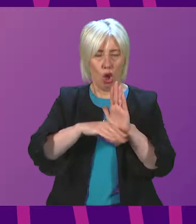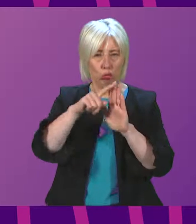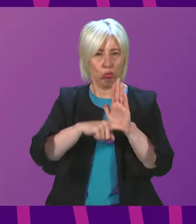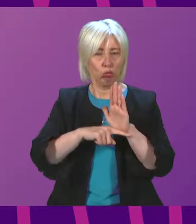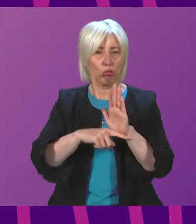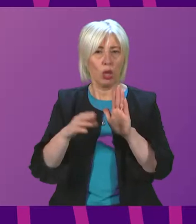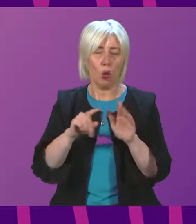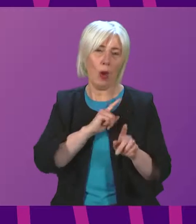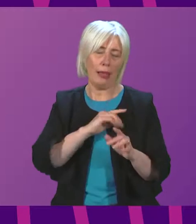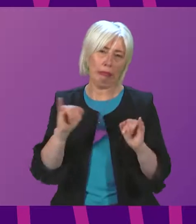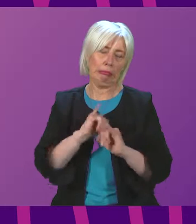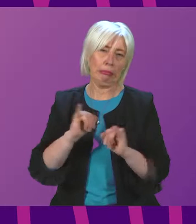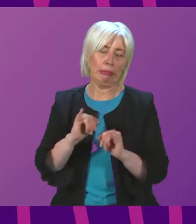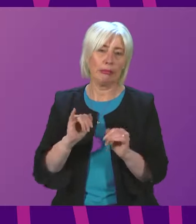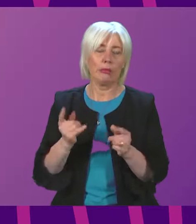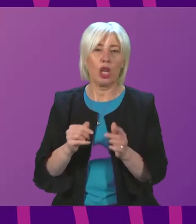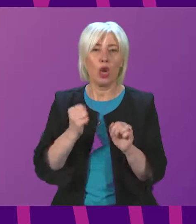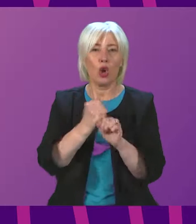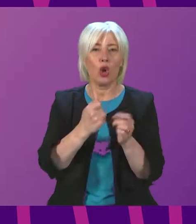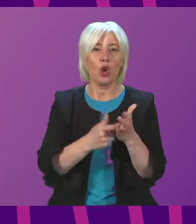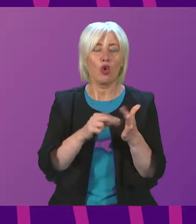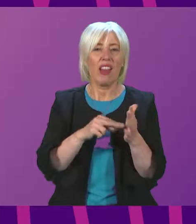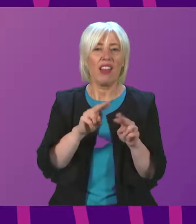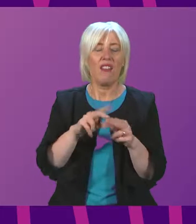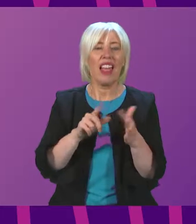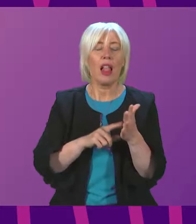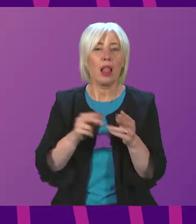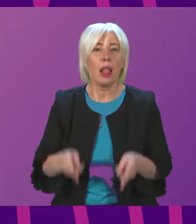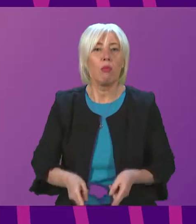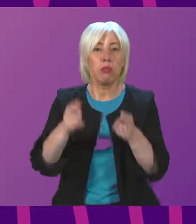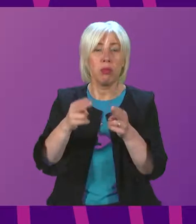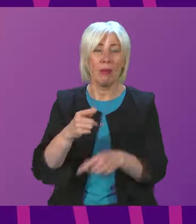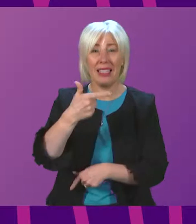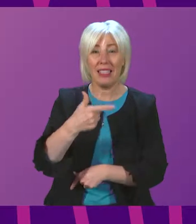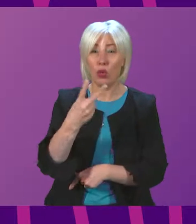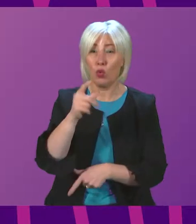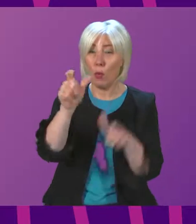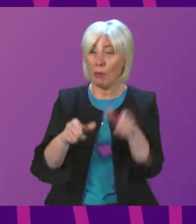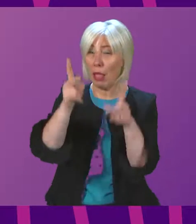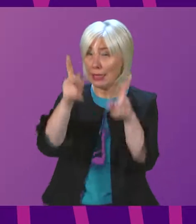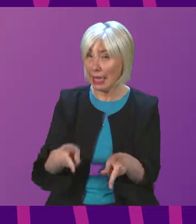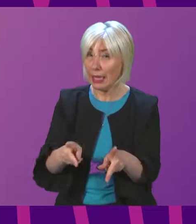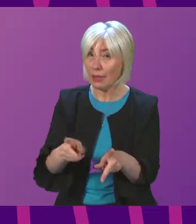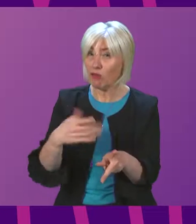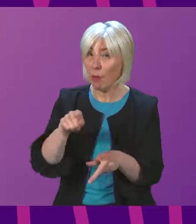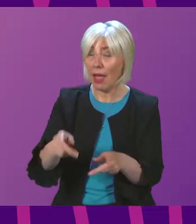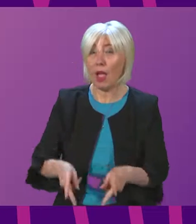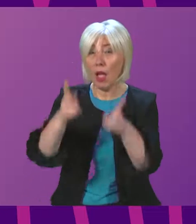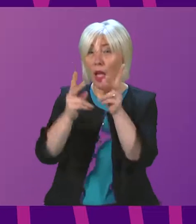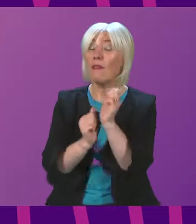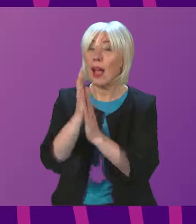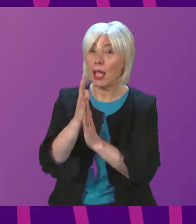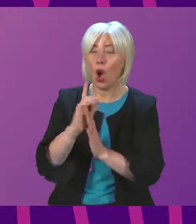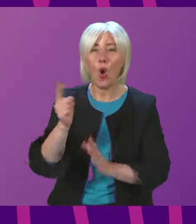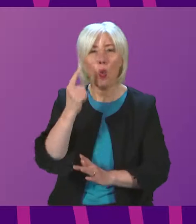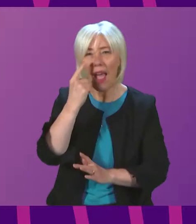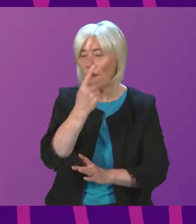result of the tragic disaster at Grenfell that led to the deaths of 72 people. Can the Cabinet Secretary outline what evidence